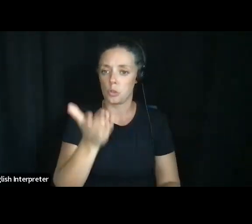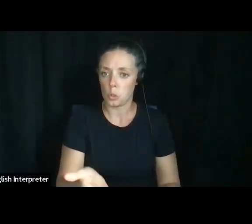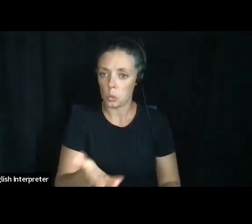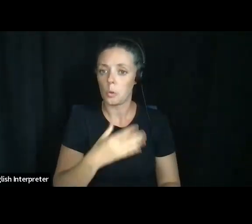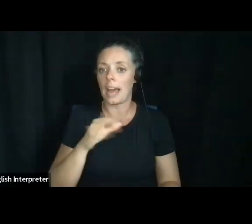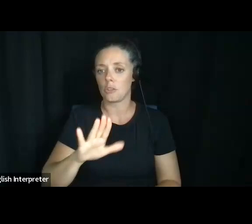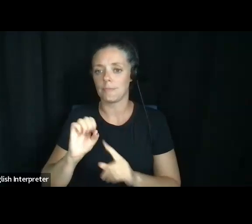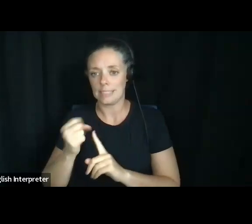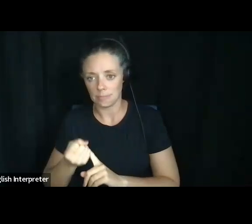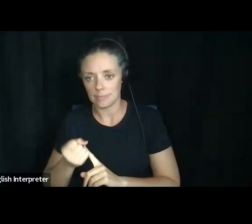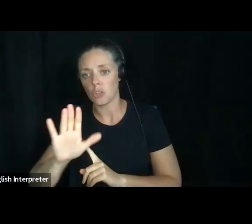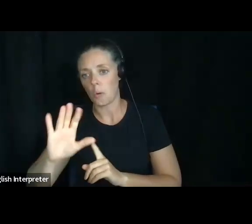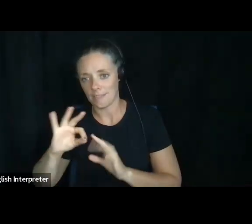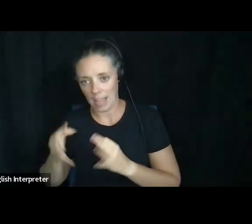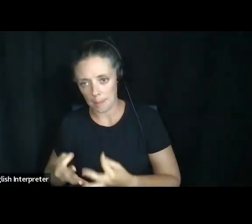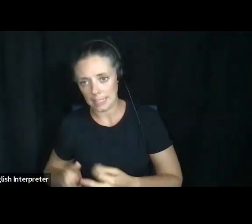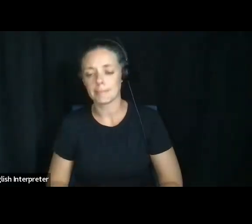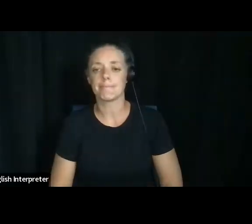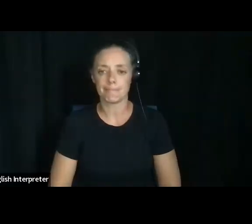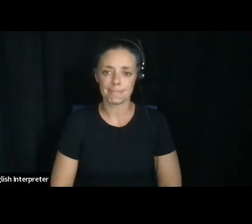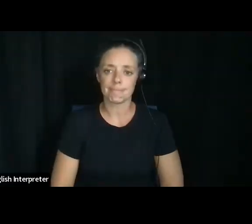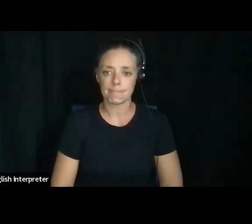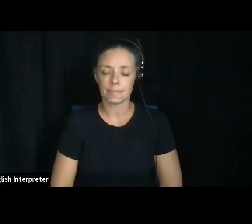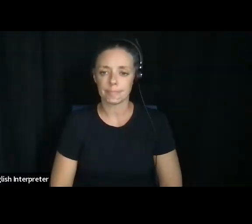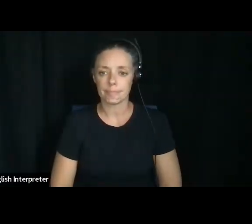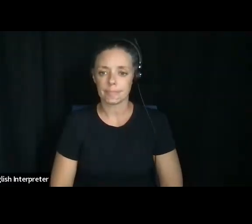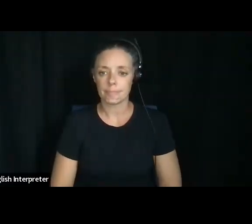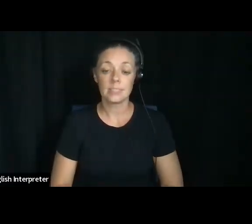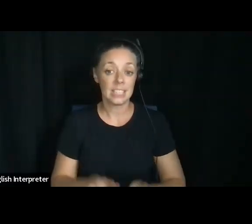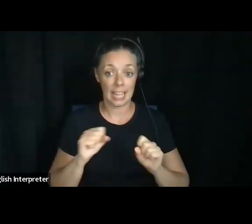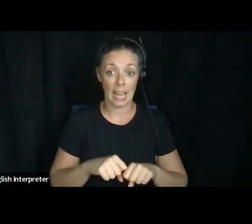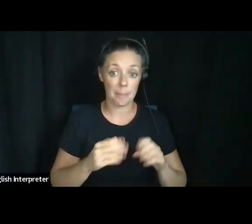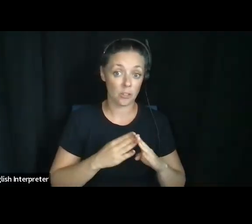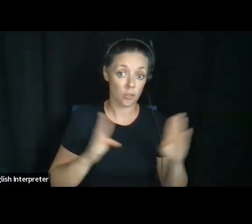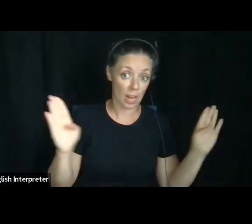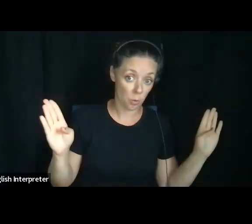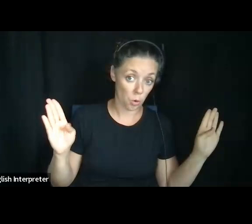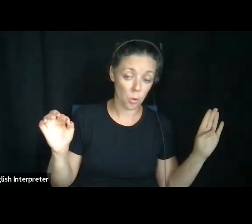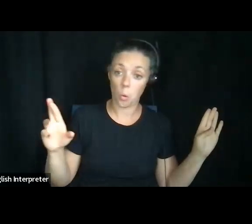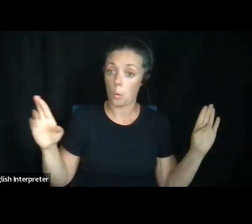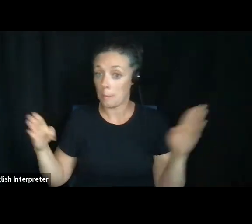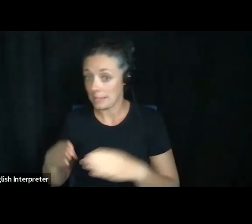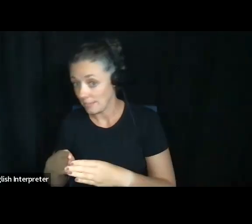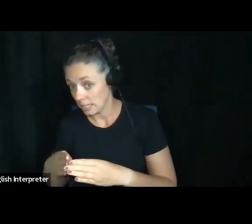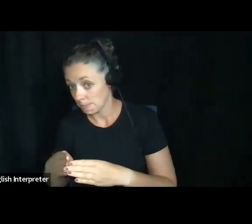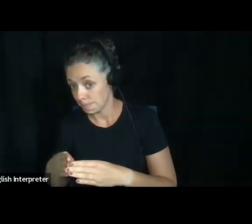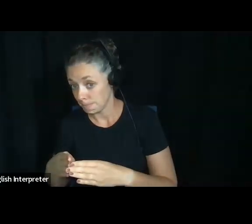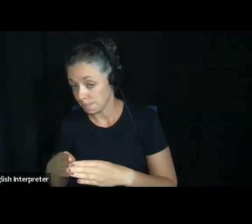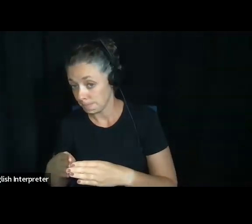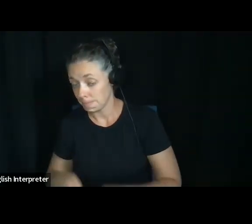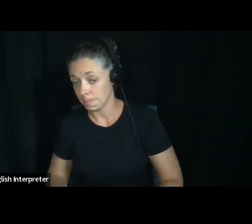situation and your family. So, uh, it can be as general as you want it to be or as specific as you want it to be.